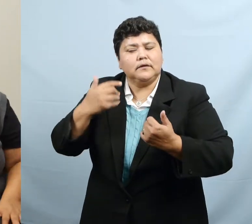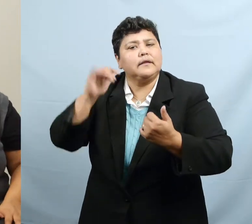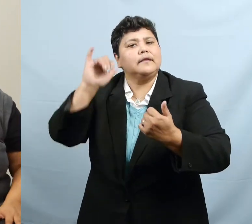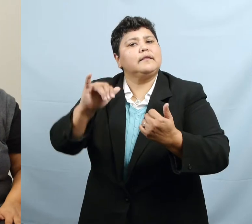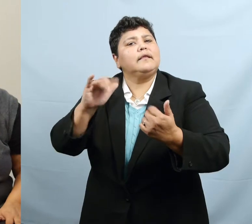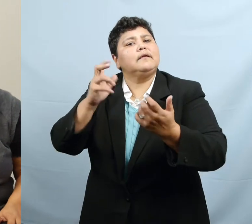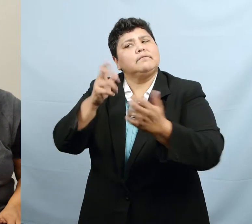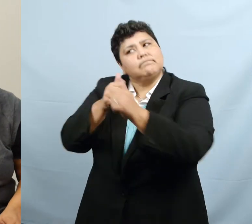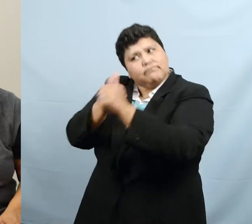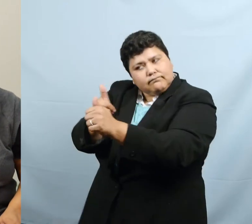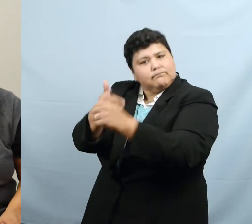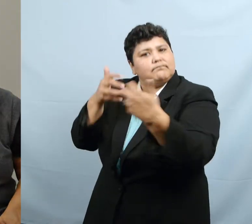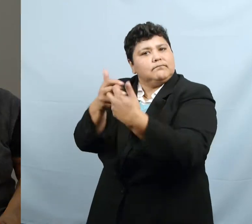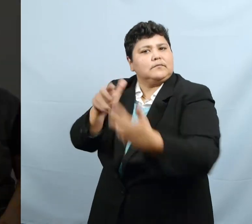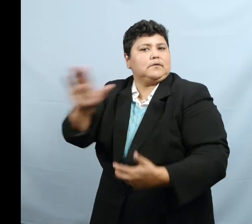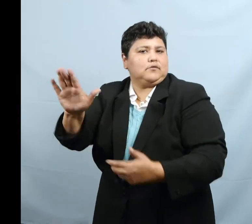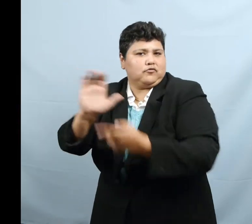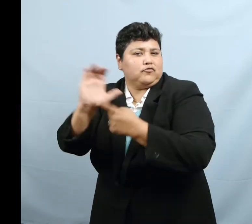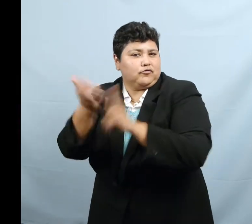and hearing culture.